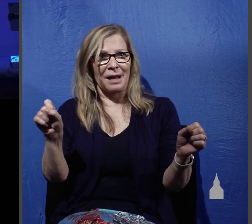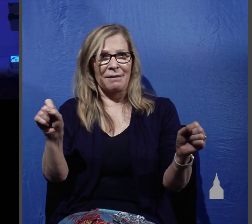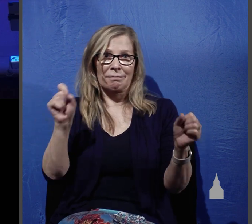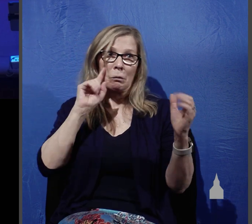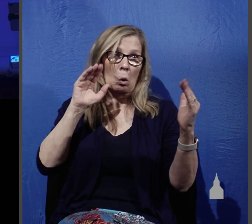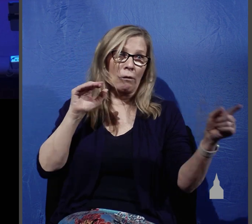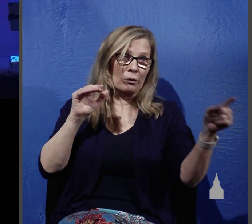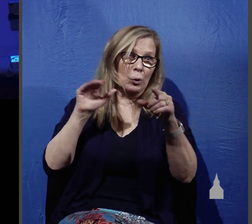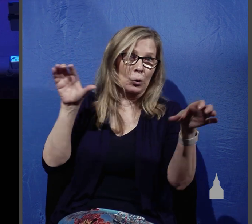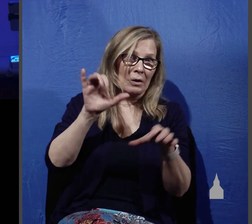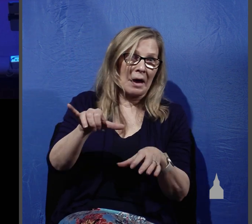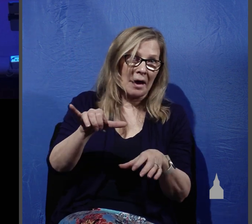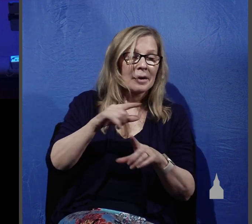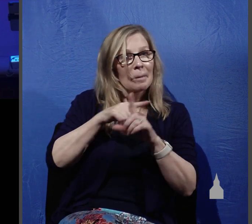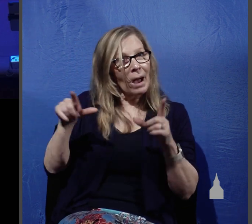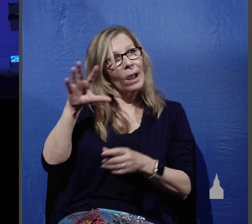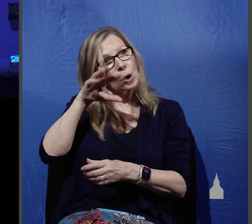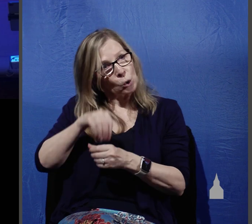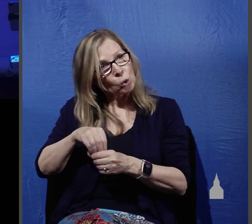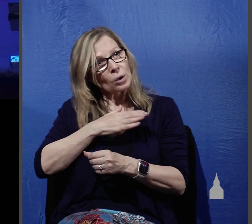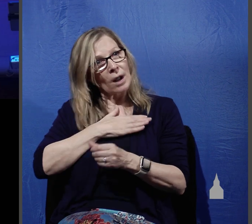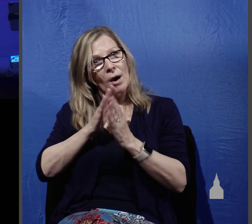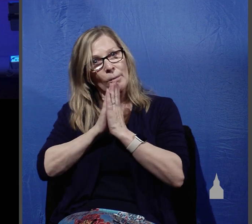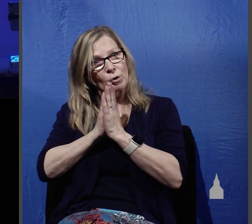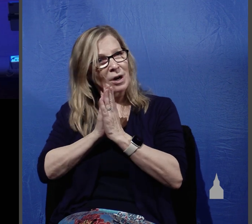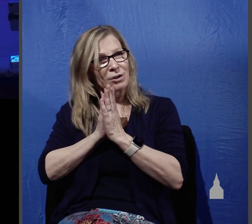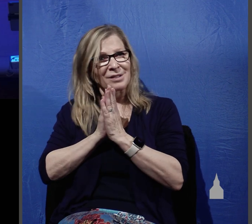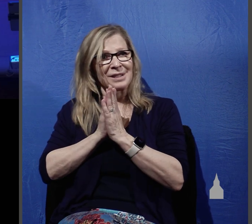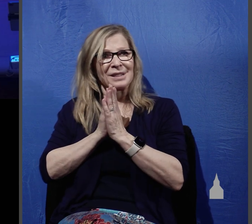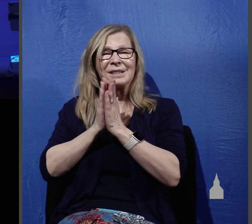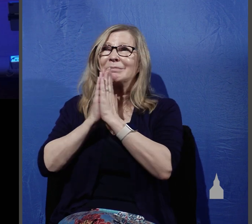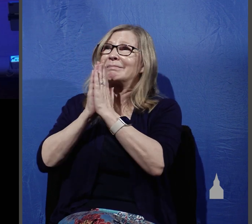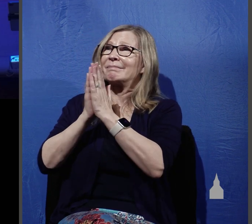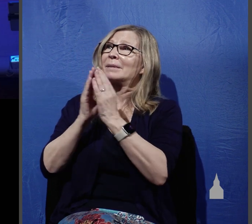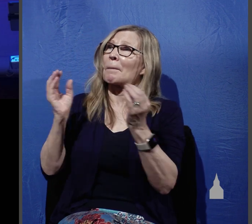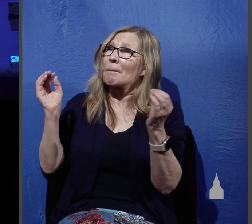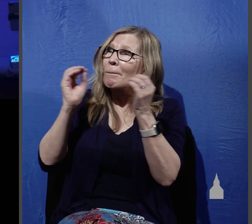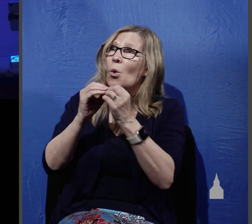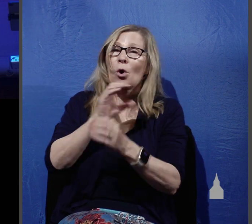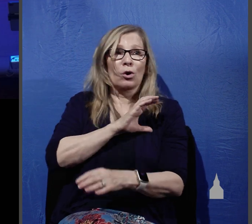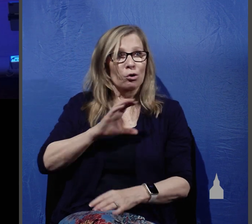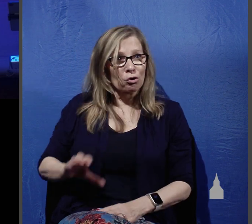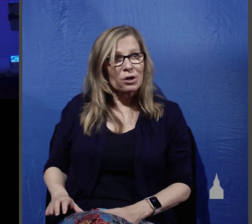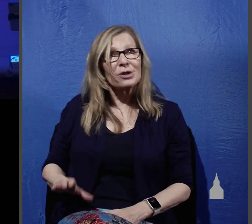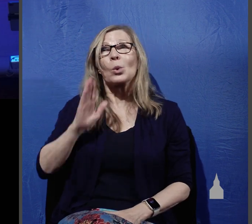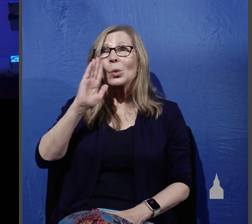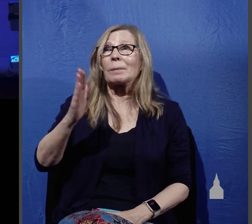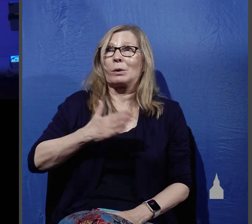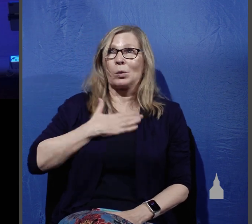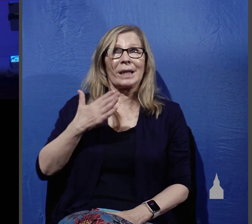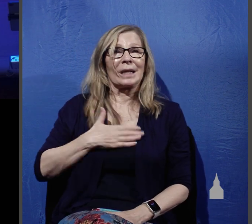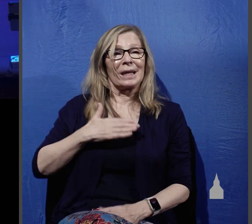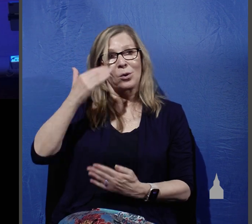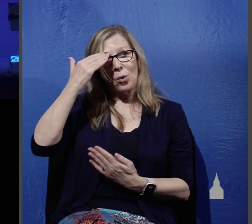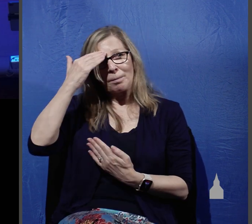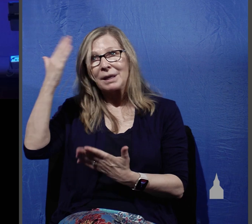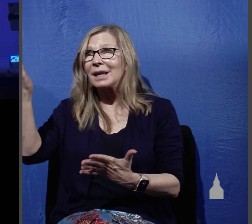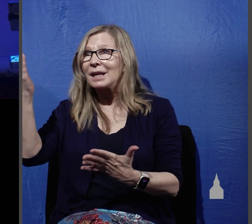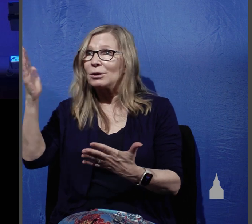to include in our prayers that we are praying that there will be more Christians who will be obedient to share the gospel